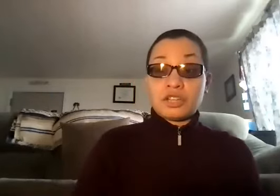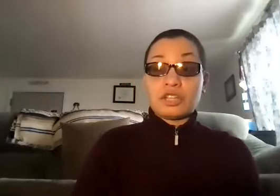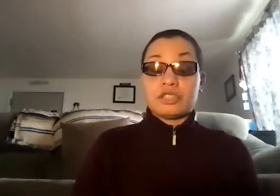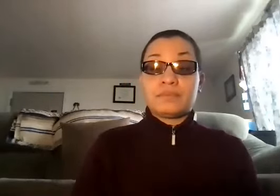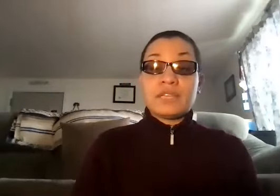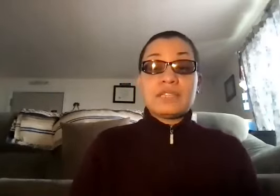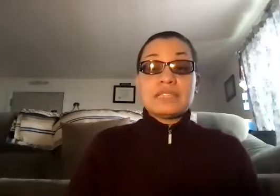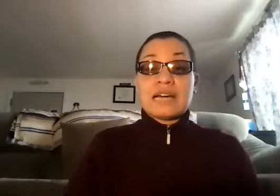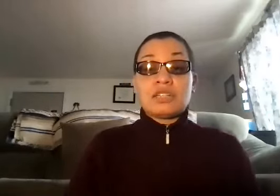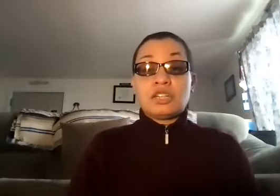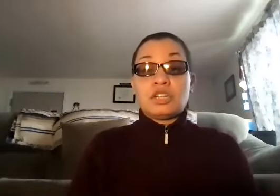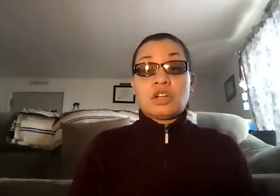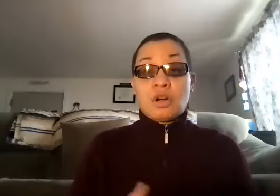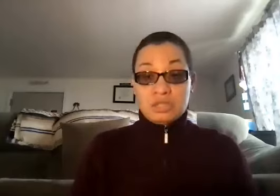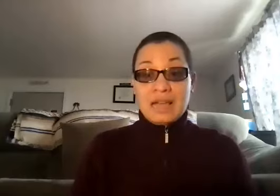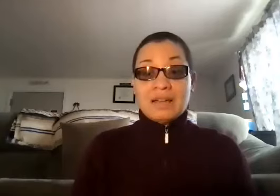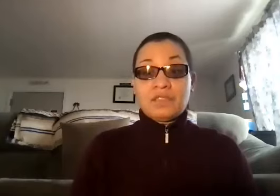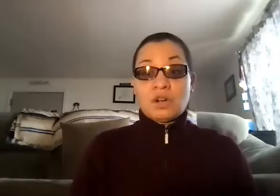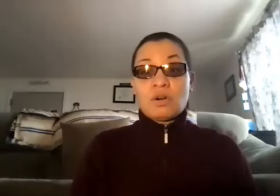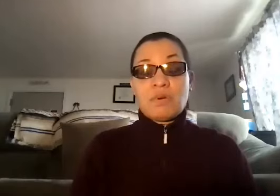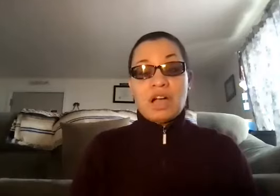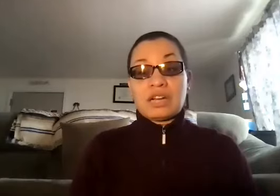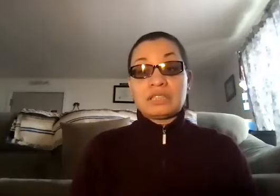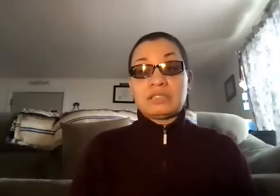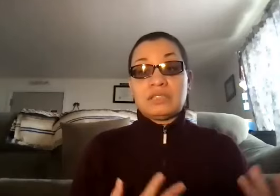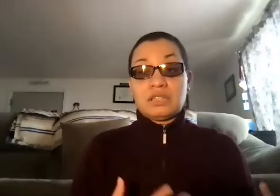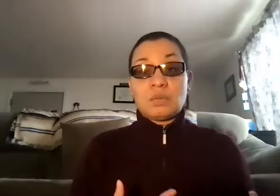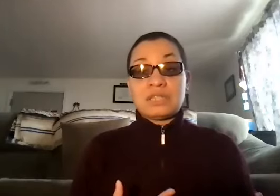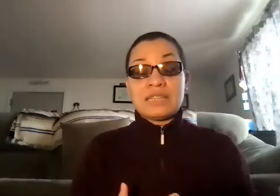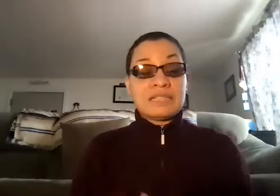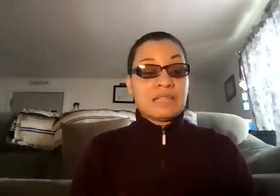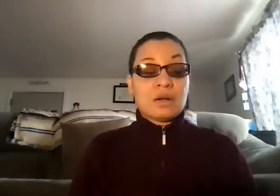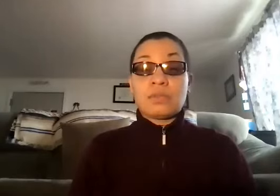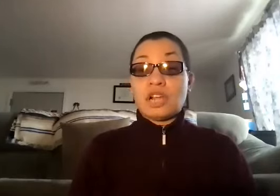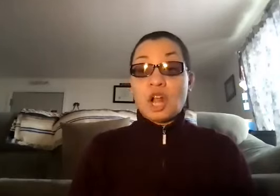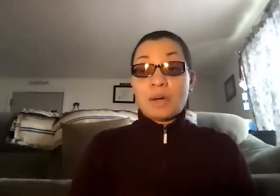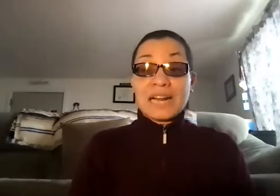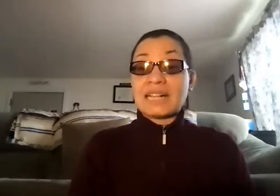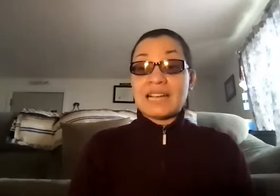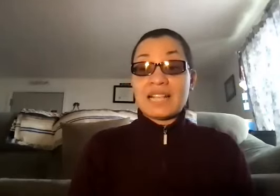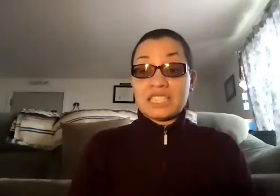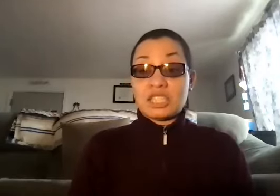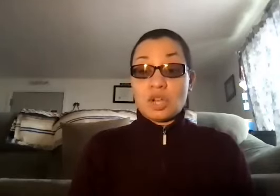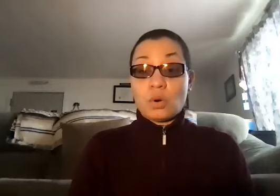Alert. Sonic Alert also have their own products. They're the ones that sell the alarm clock that I just show.